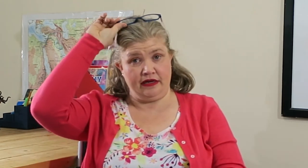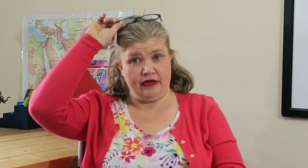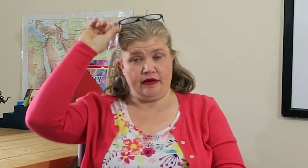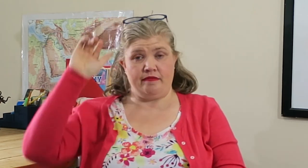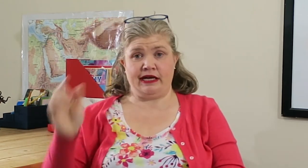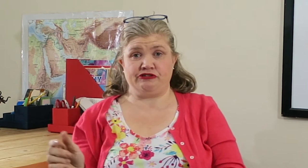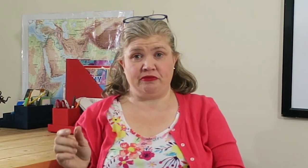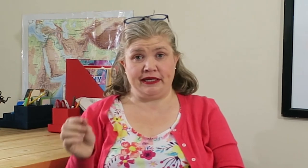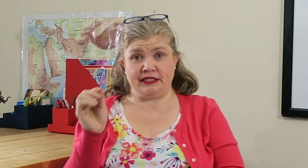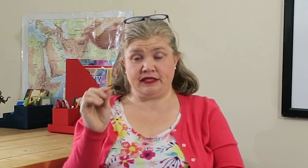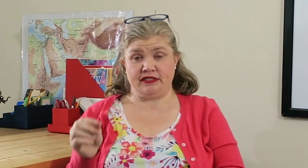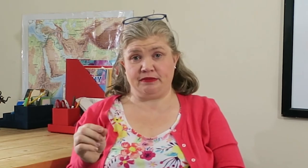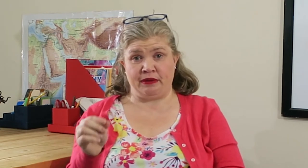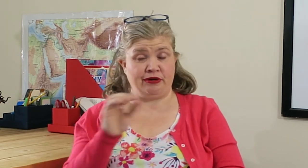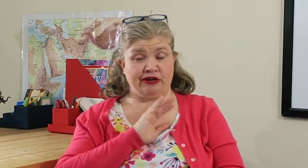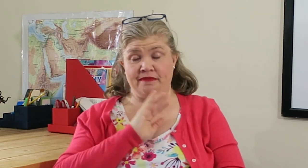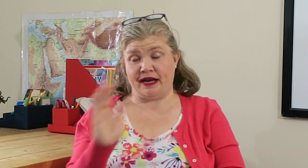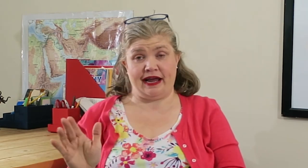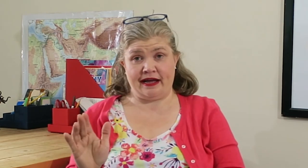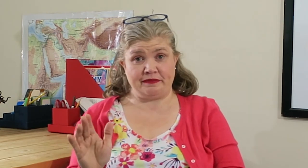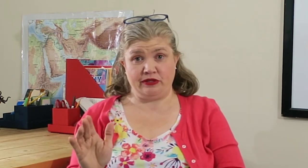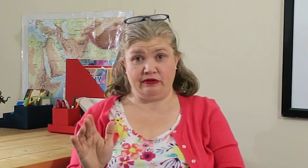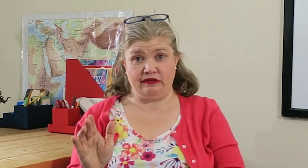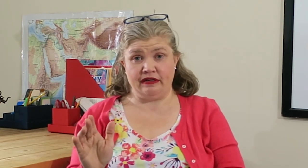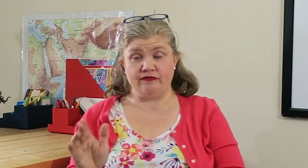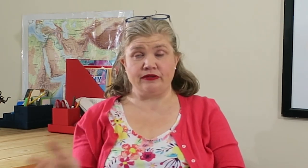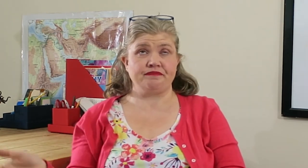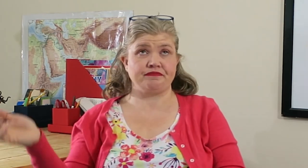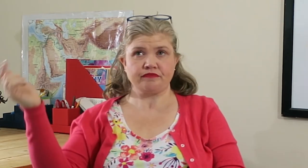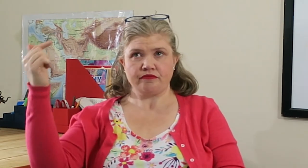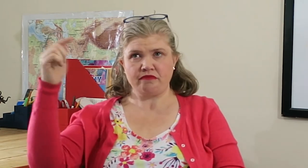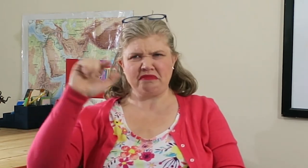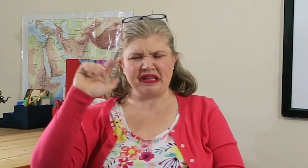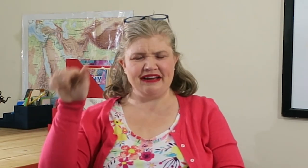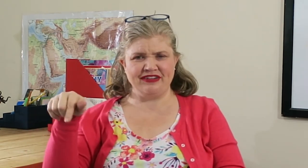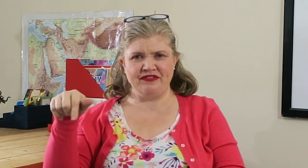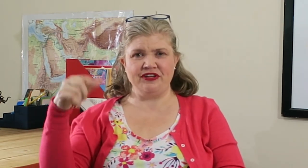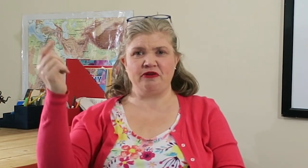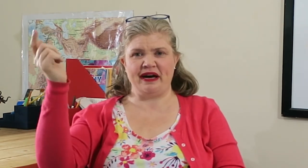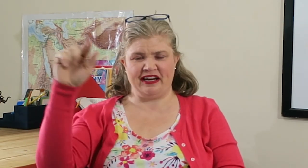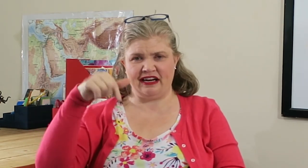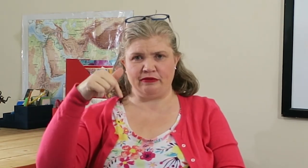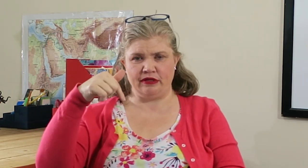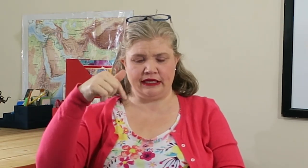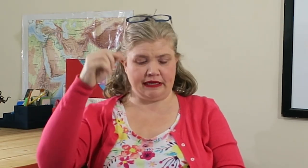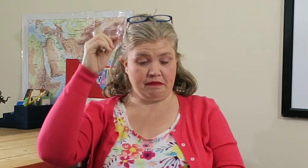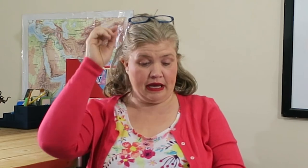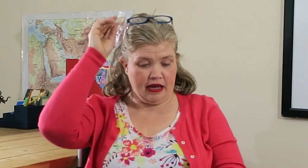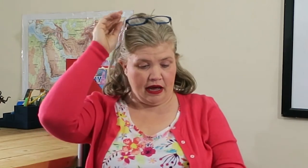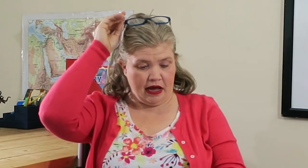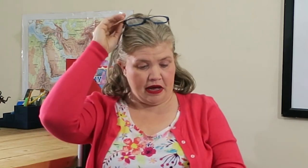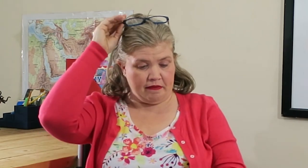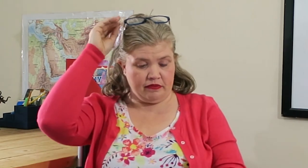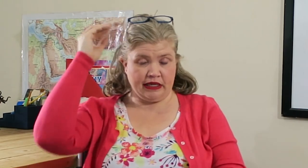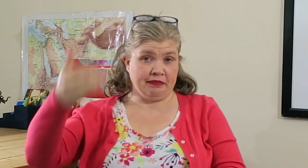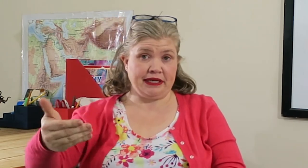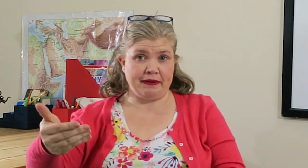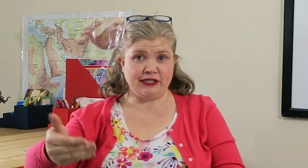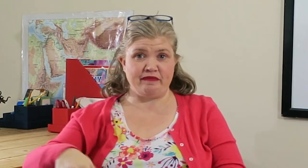master-based spine program that I absolutely love. I've done a video about it, I will link it. Um, complete a page of